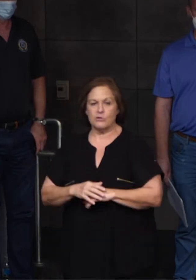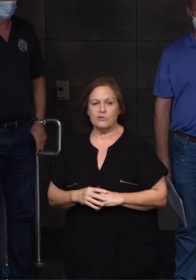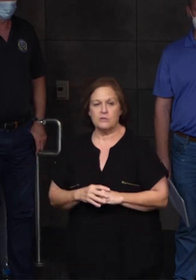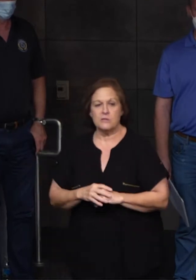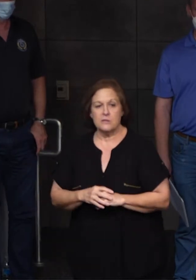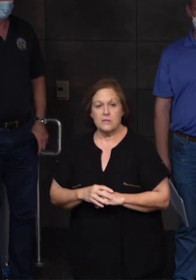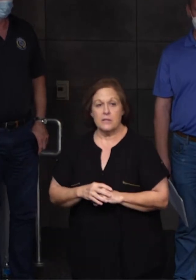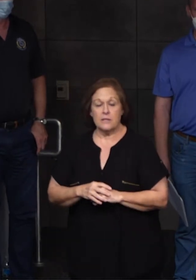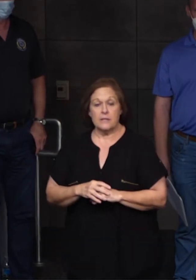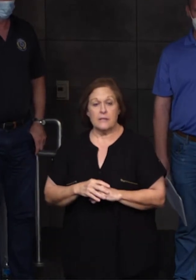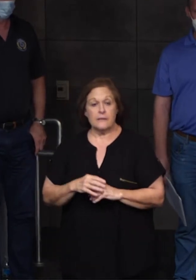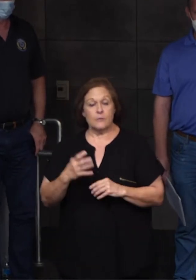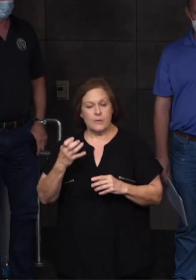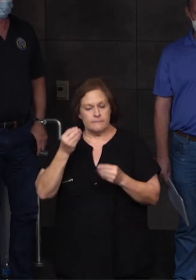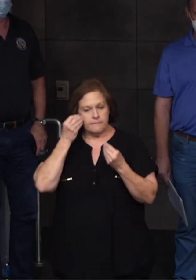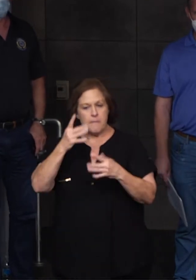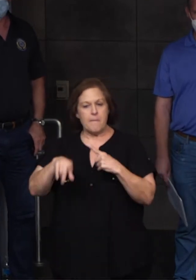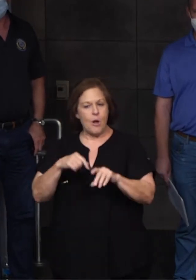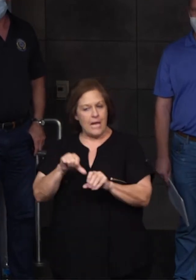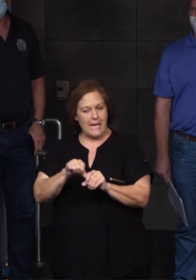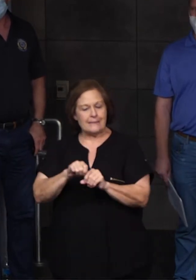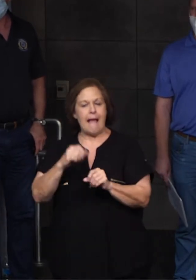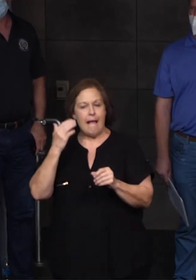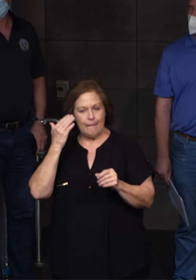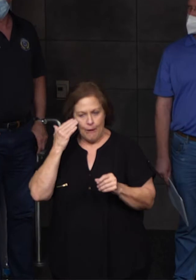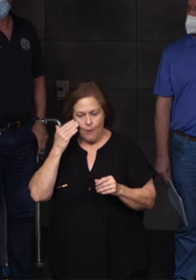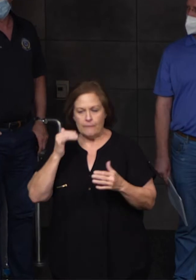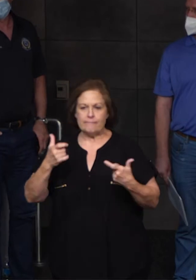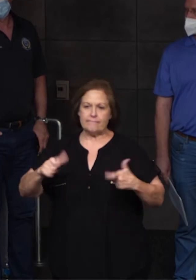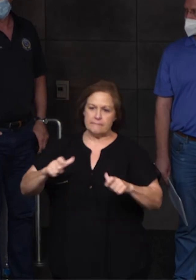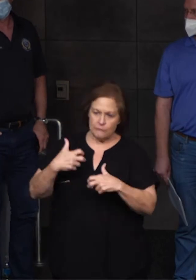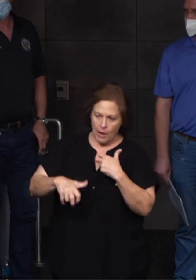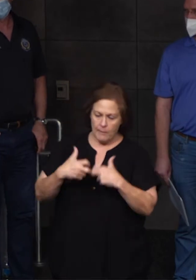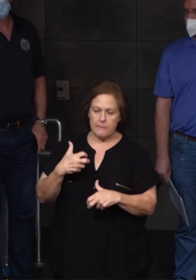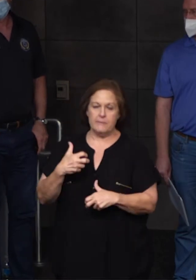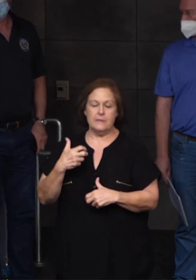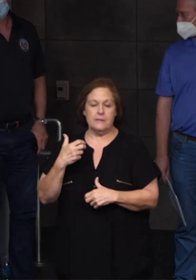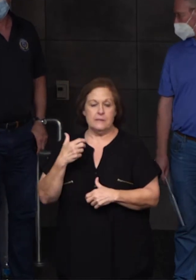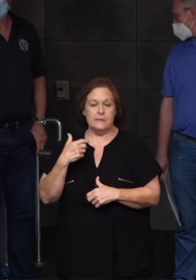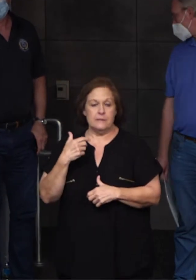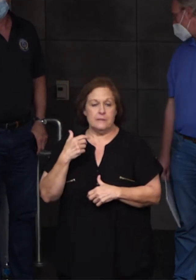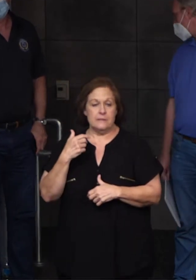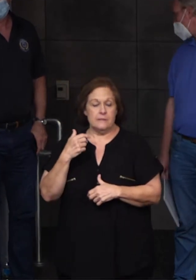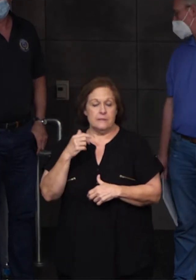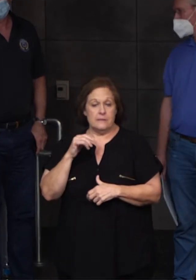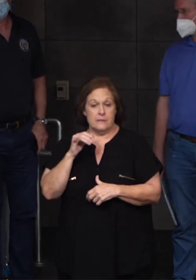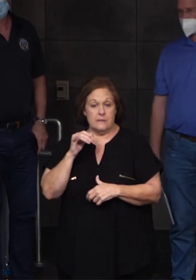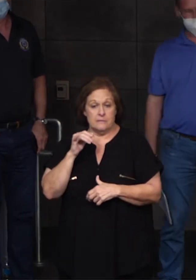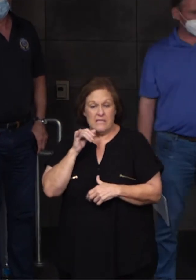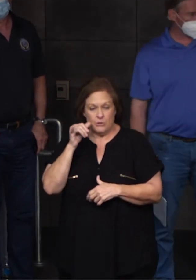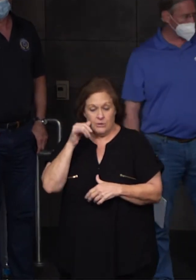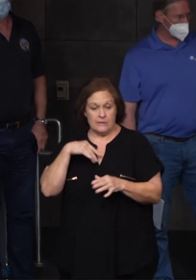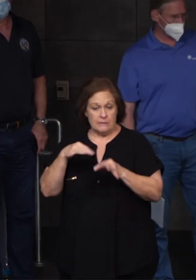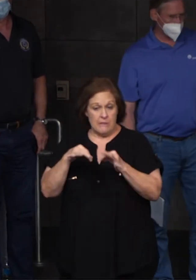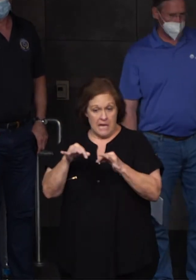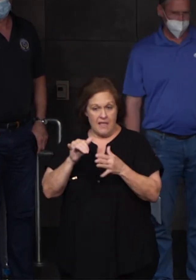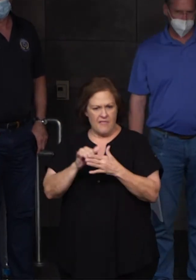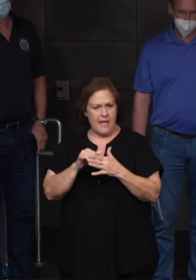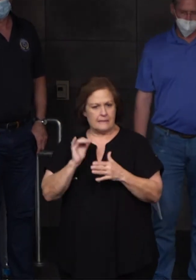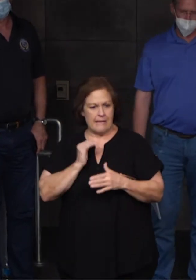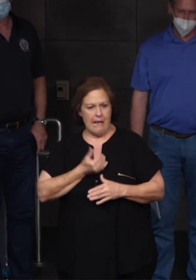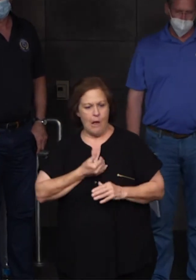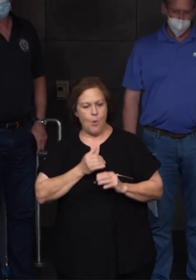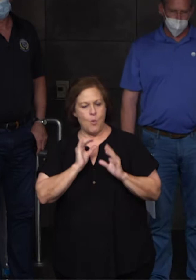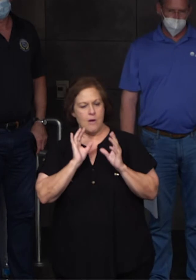I want to give a gas update, and I know fuel is the big issue, and as I said yesterday, this was our message to Senator